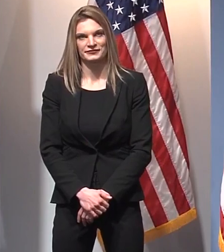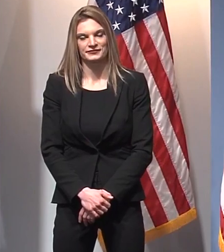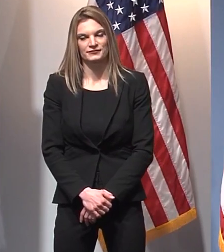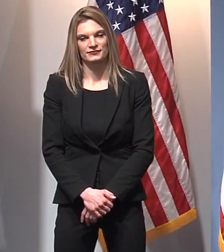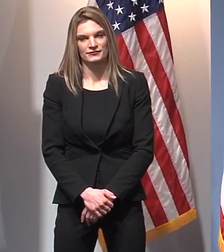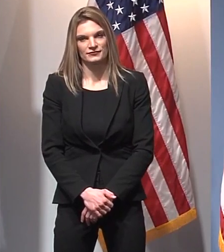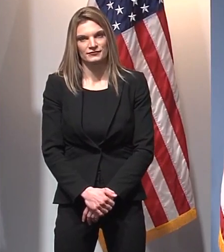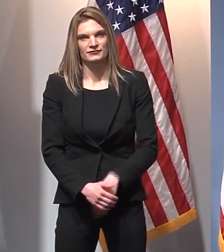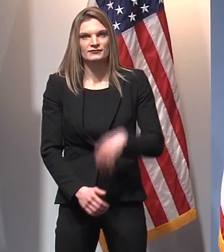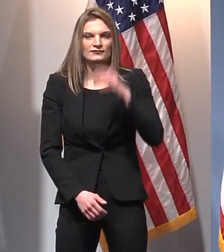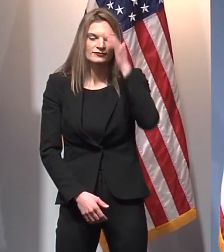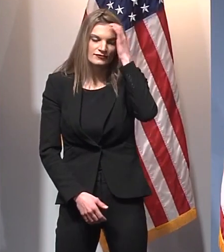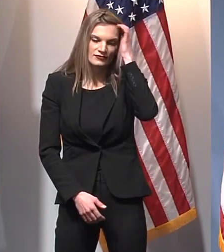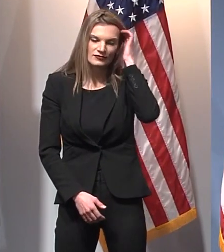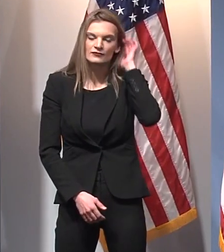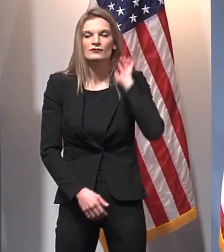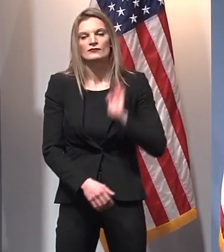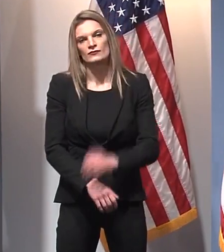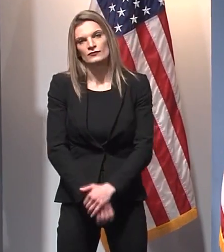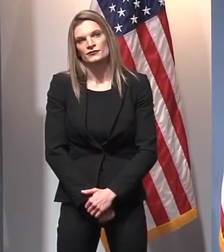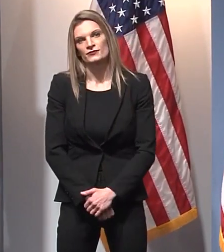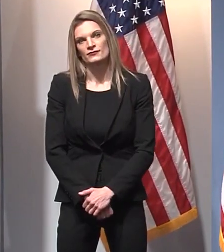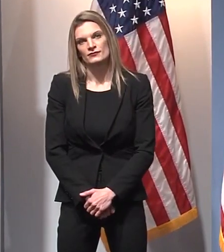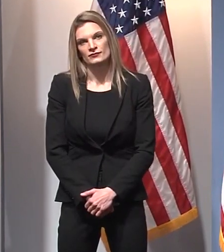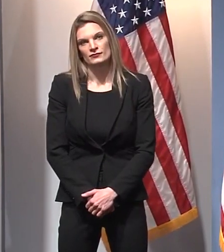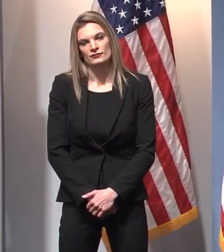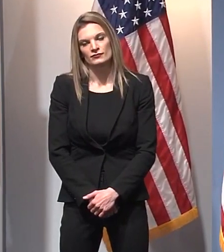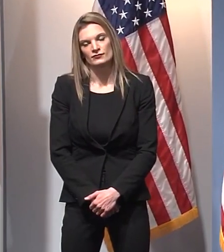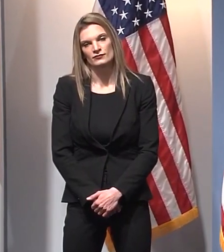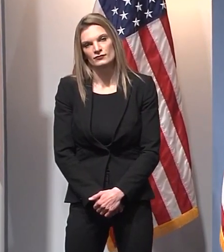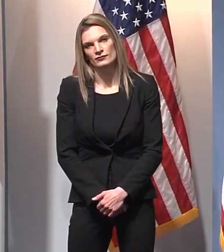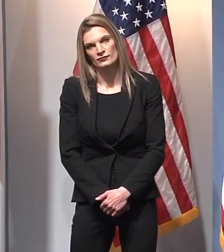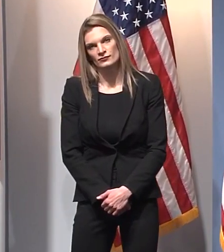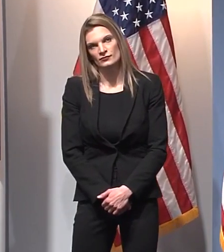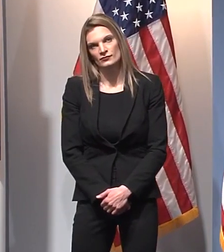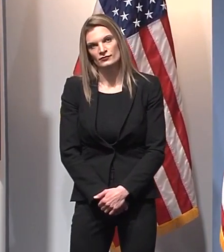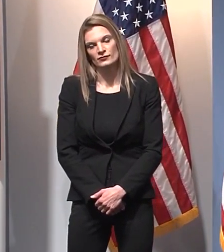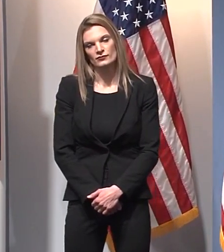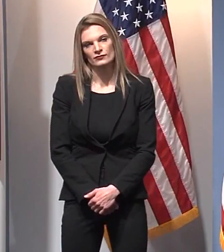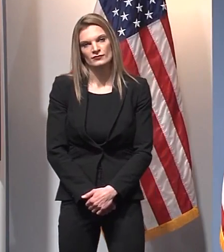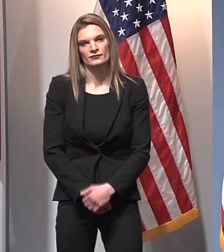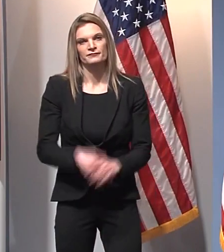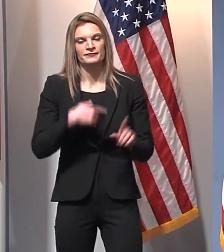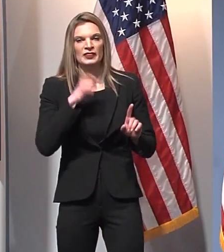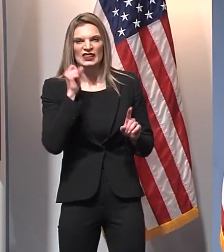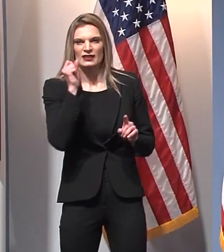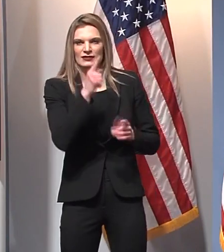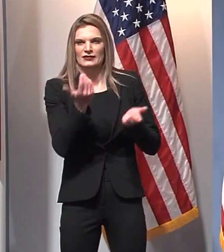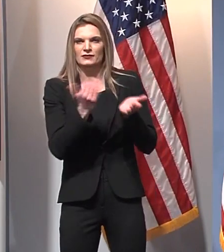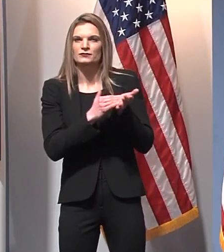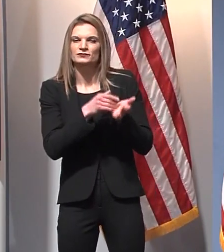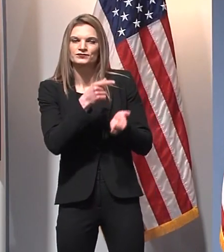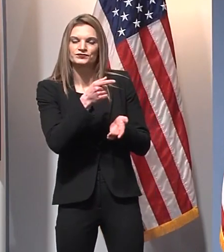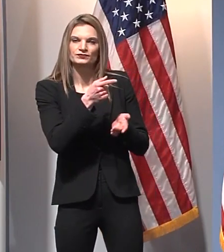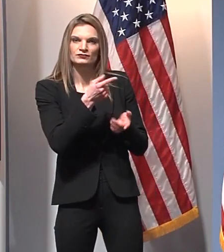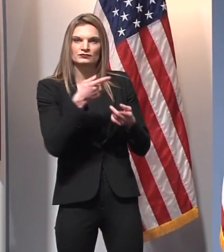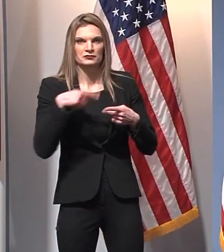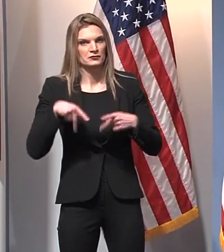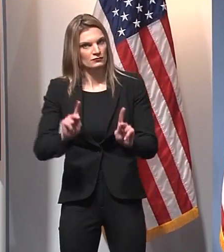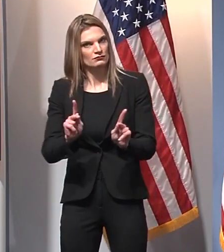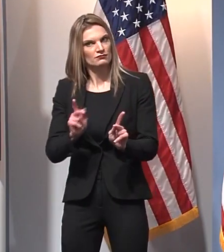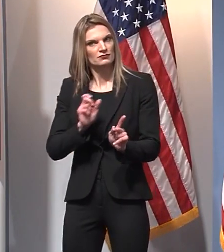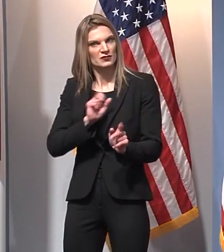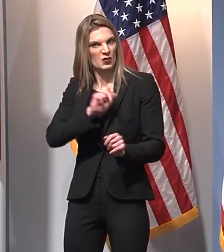Hey, Governor, returning to the decision to allow youth contact sports earlier than previously